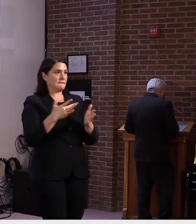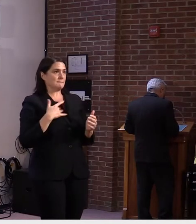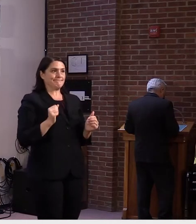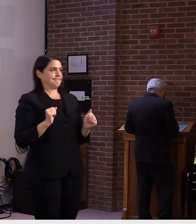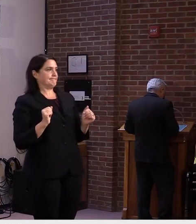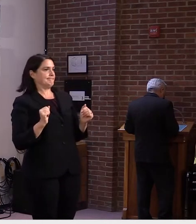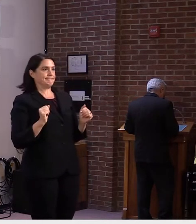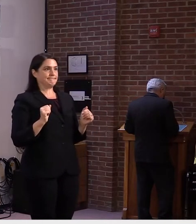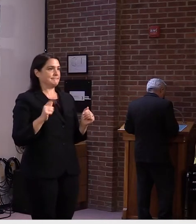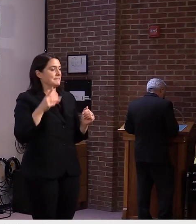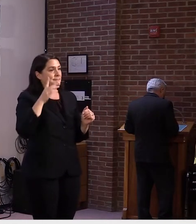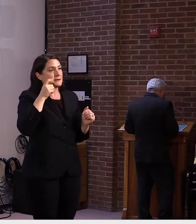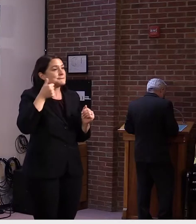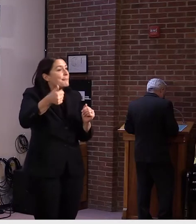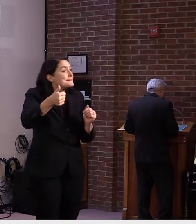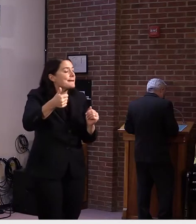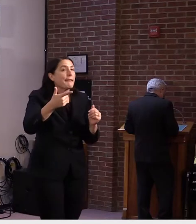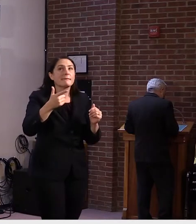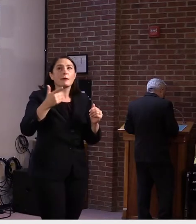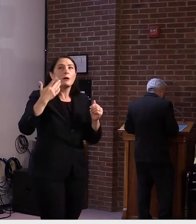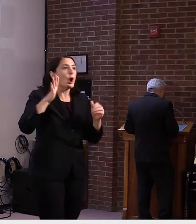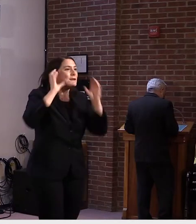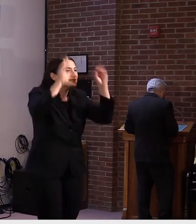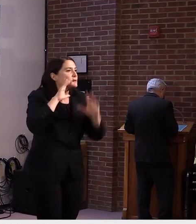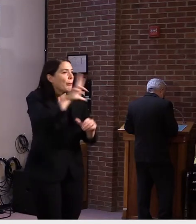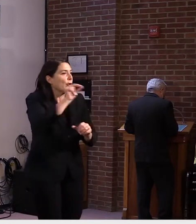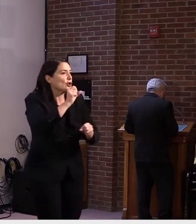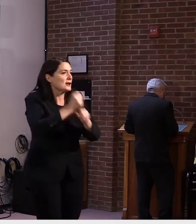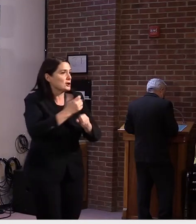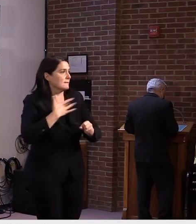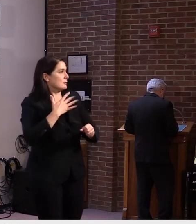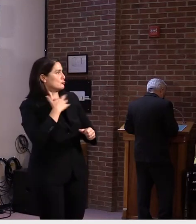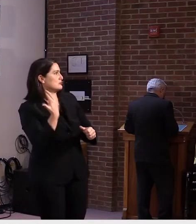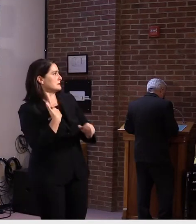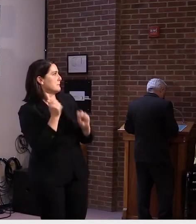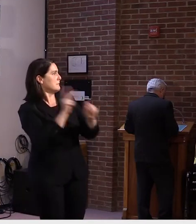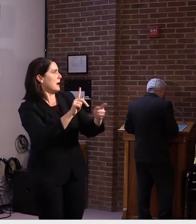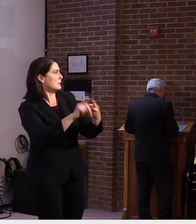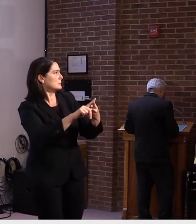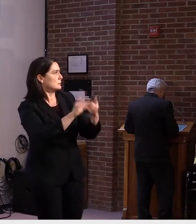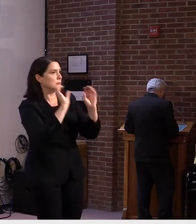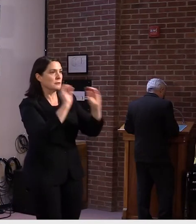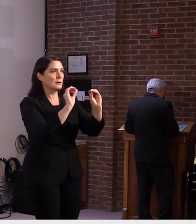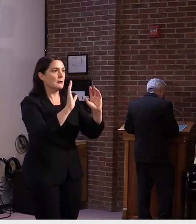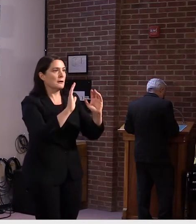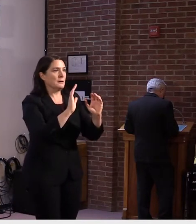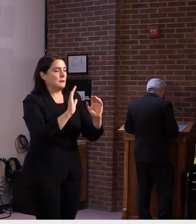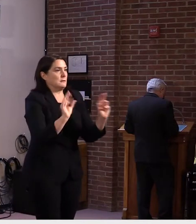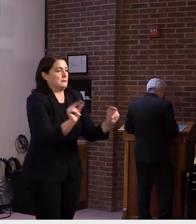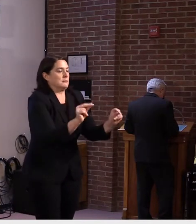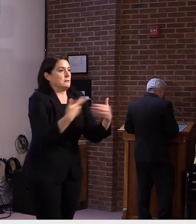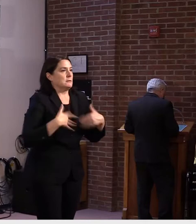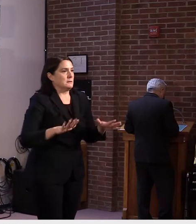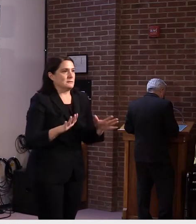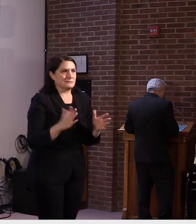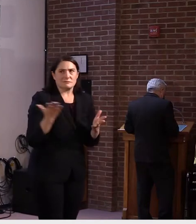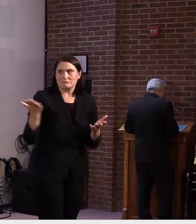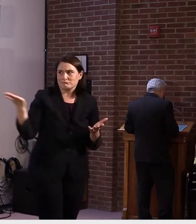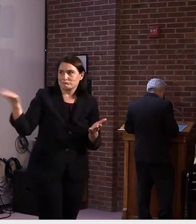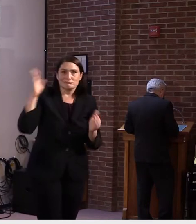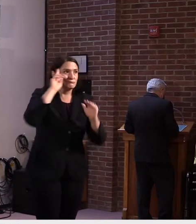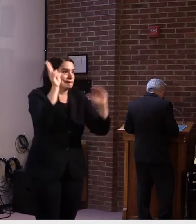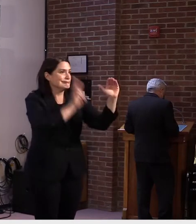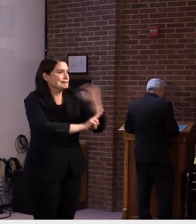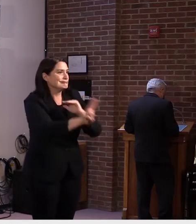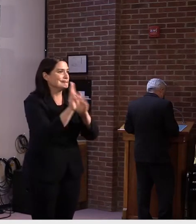often retirees or they're close to the high risk age level. So my question is how do you view the situation around subs for the fall? And